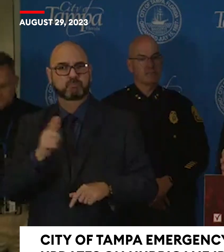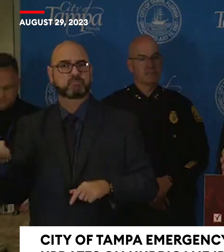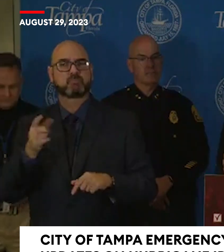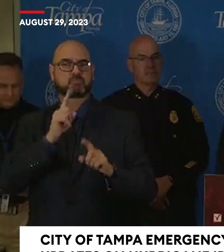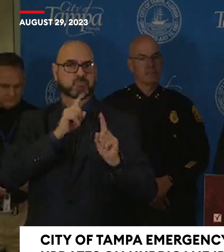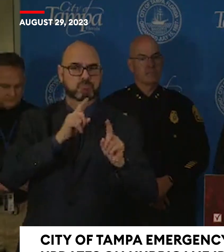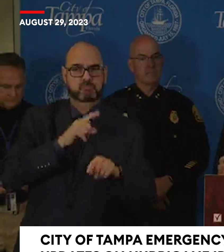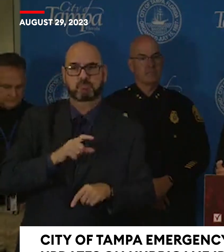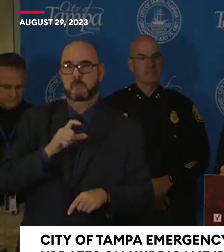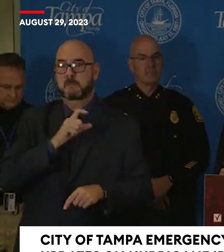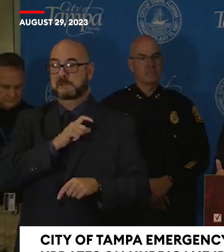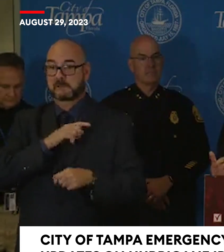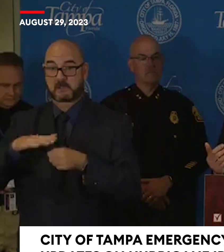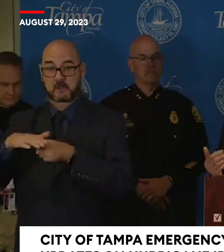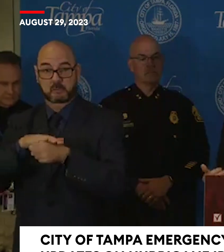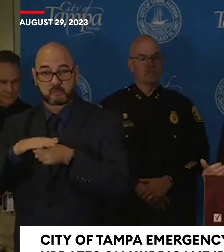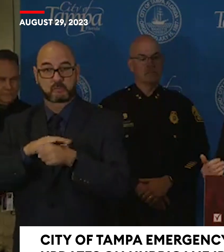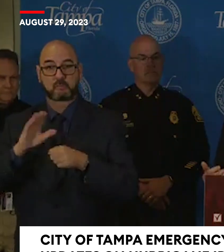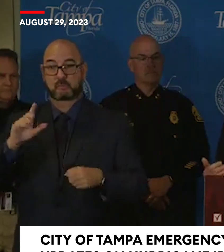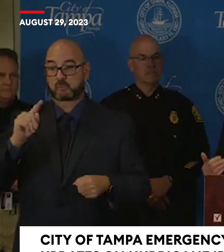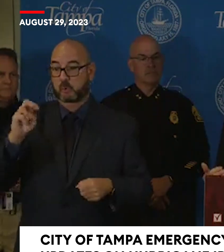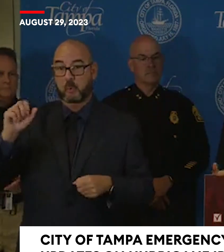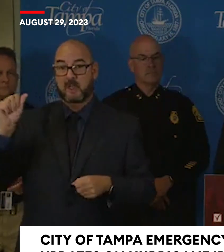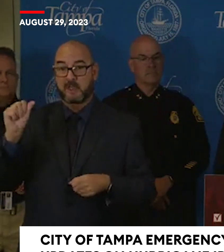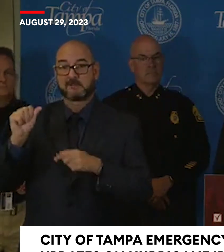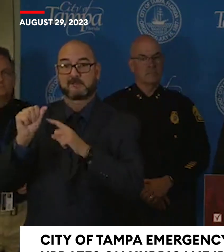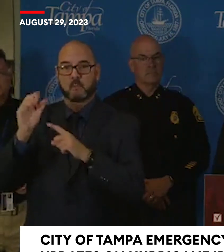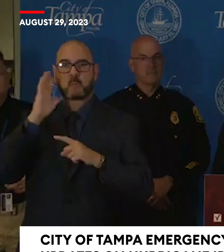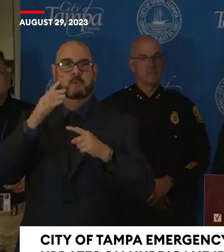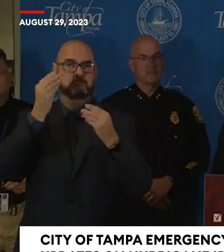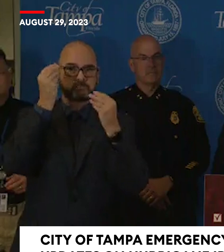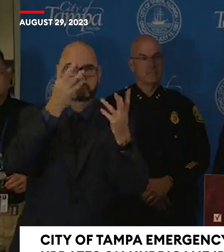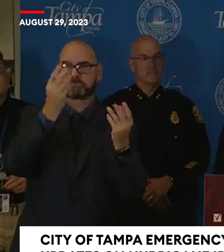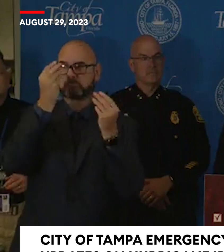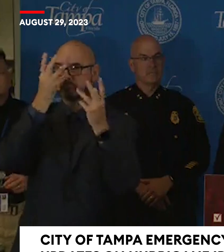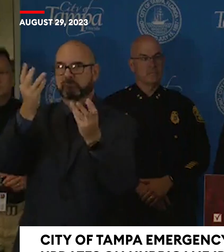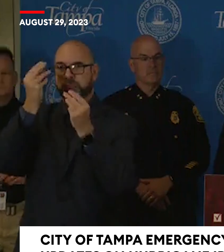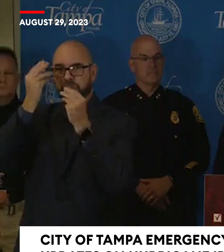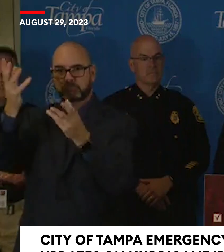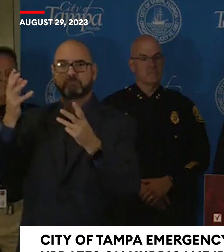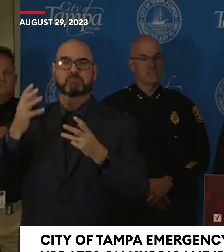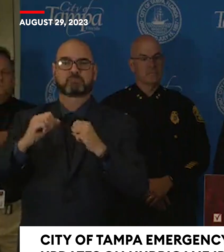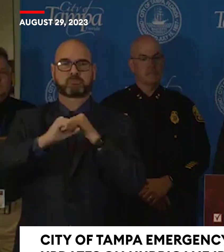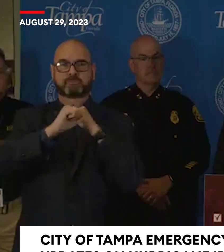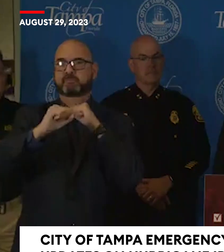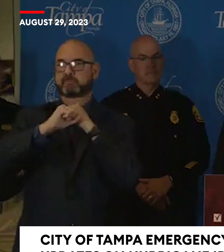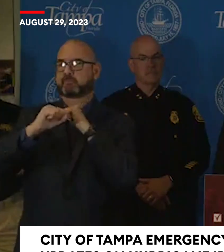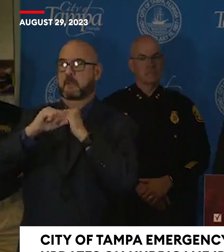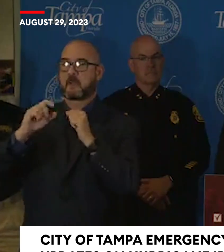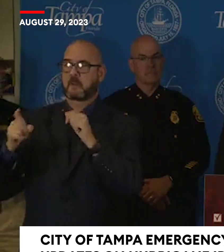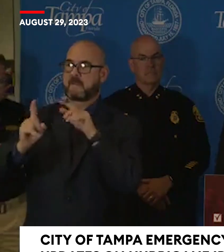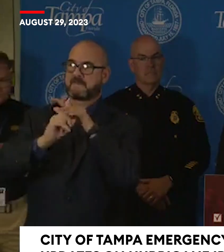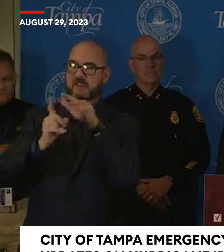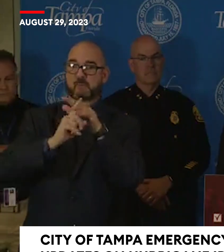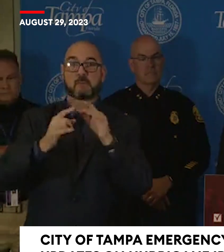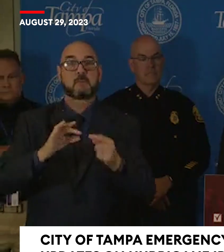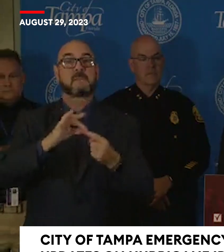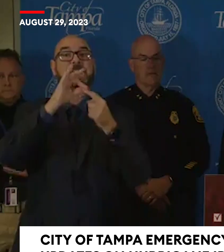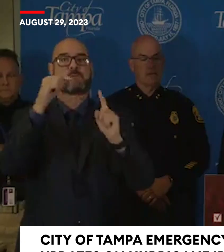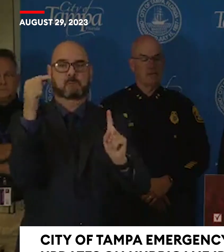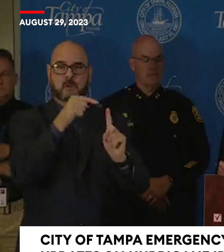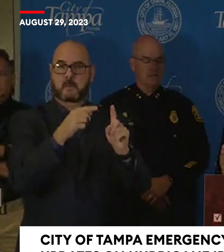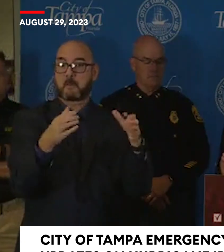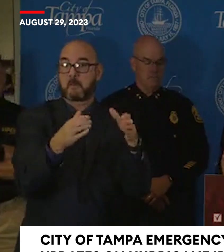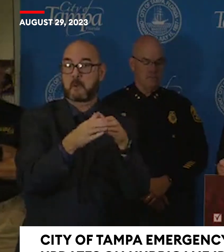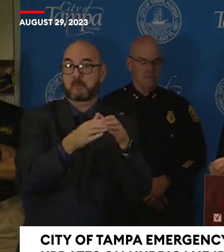letting everyone know that they need to evacuate, especially if they're in mobile homes. Lower lying areas right on the